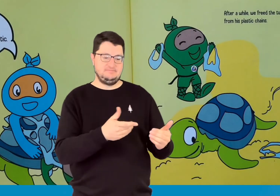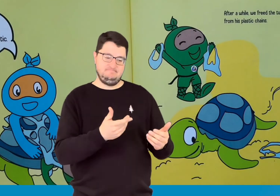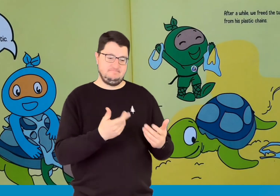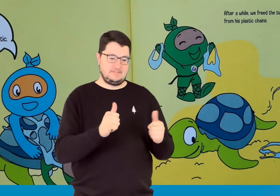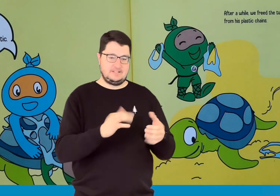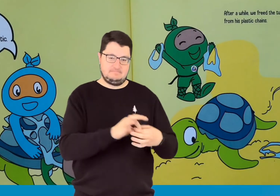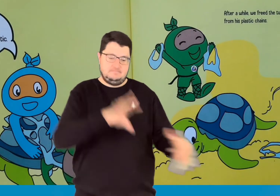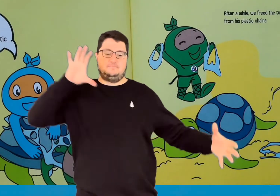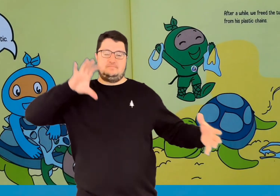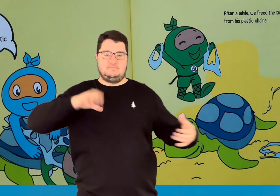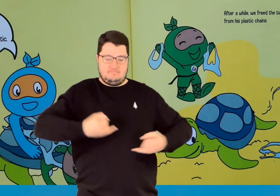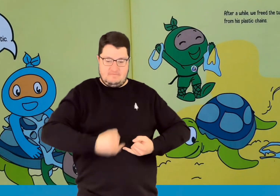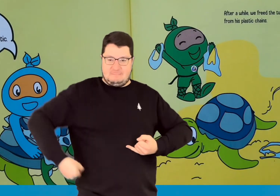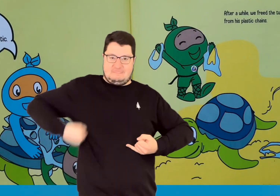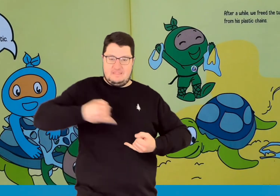Let's try to remove the plastic.